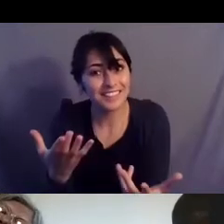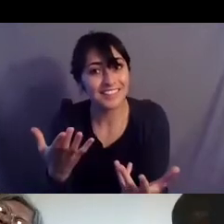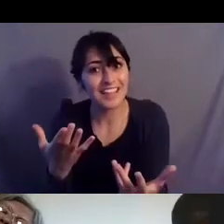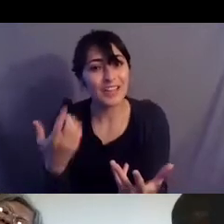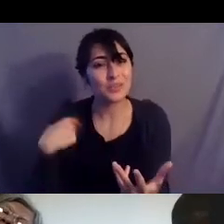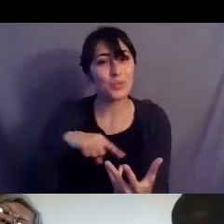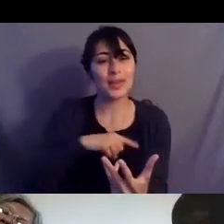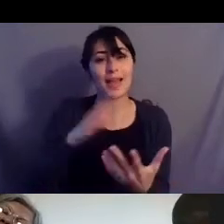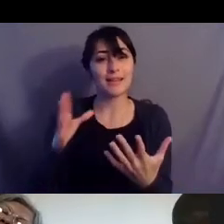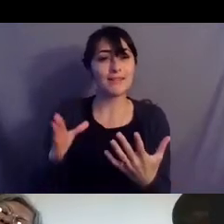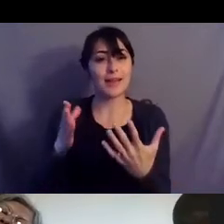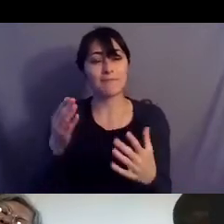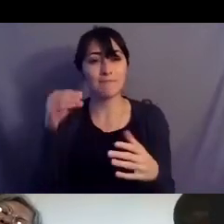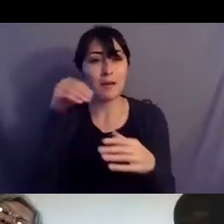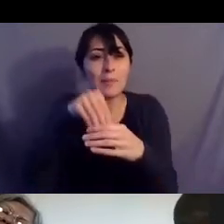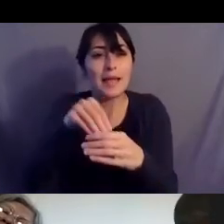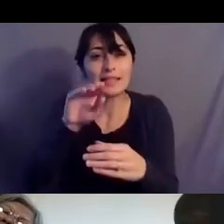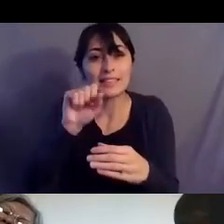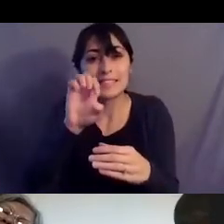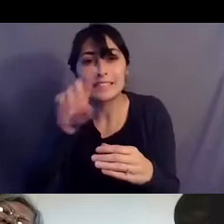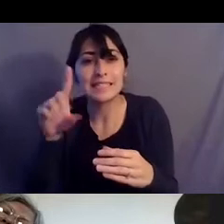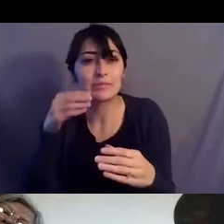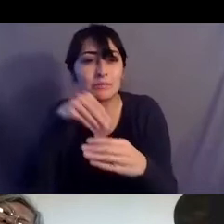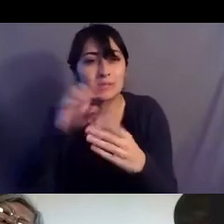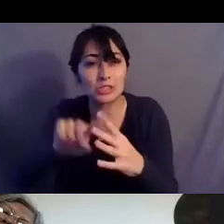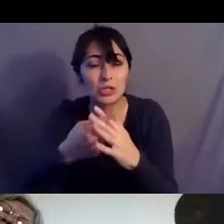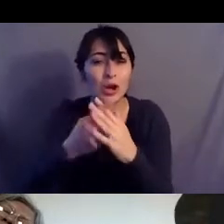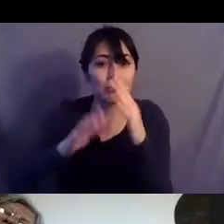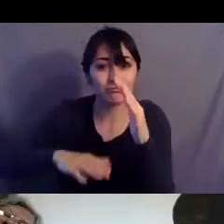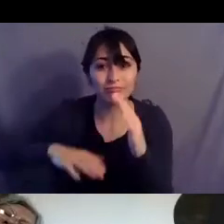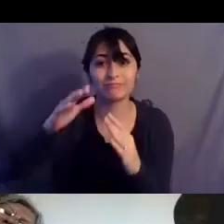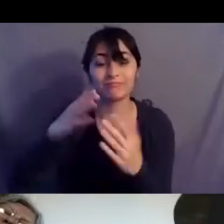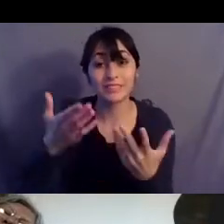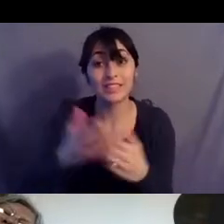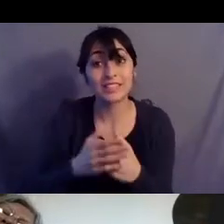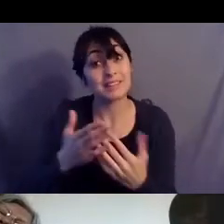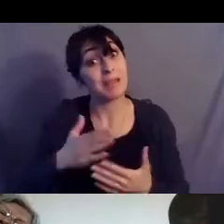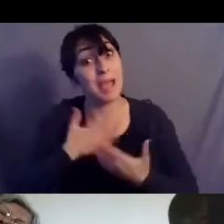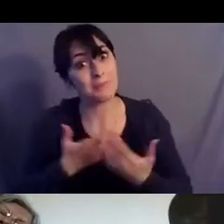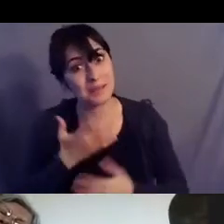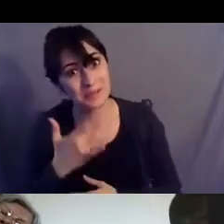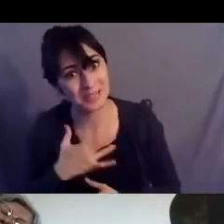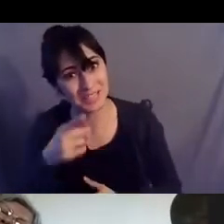so much power to you and um just happy birthday because you mentioned how old you were